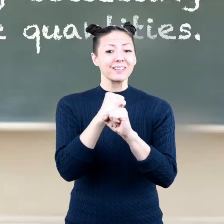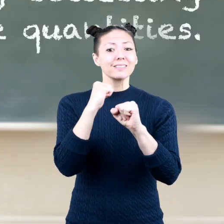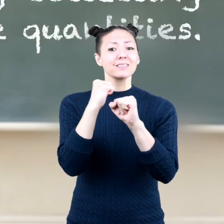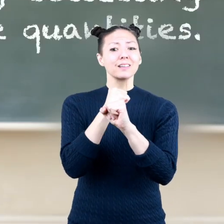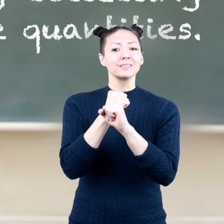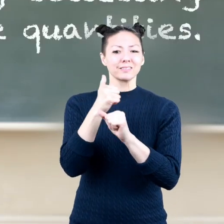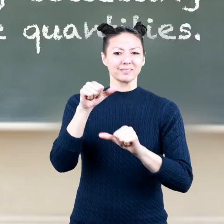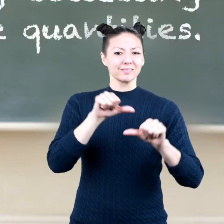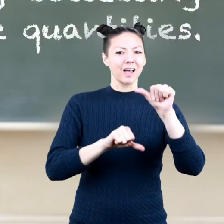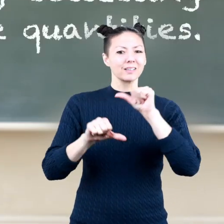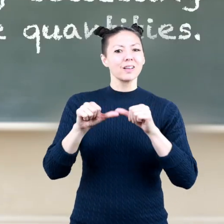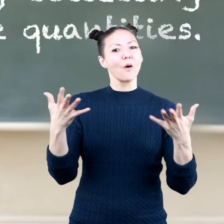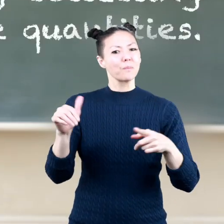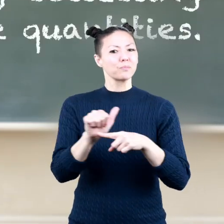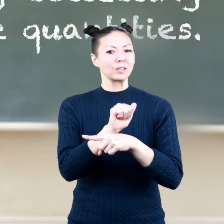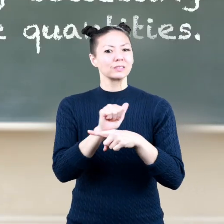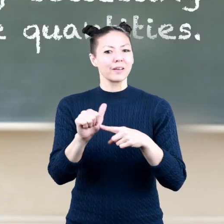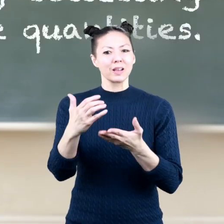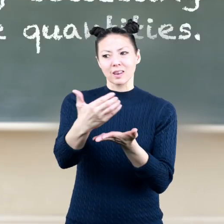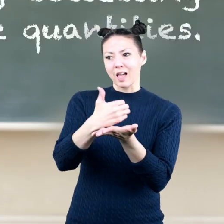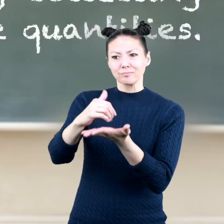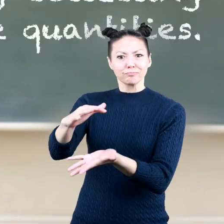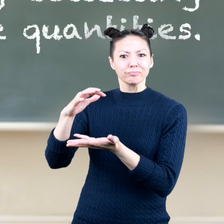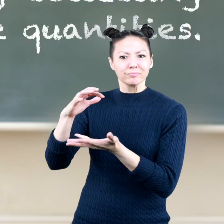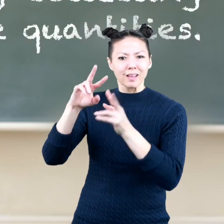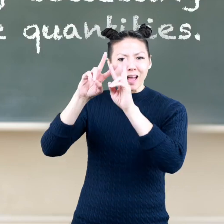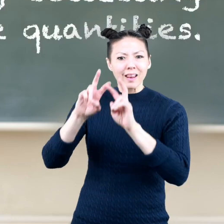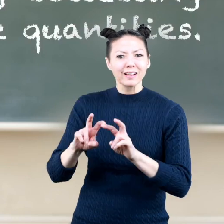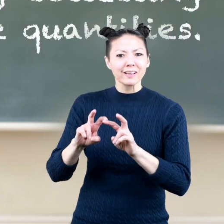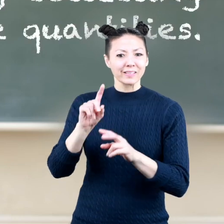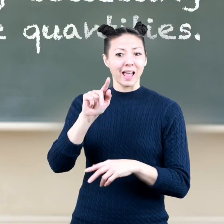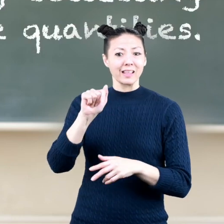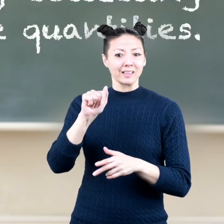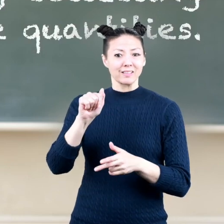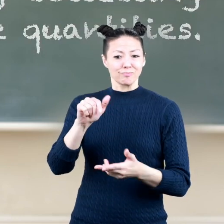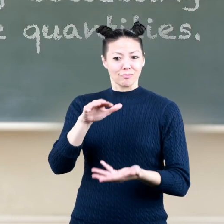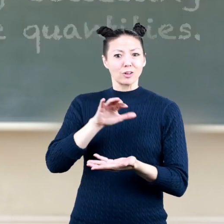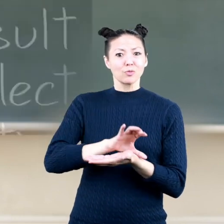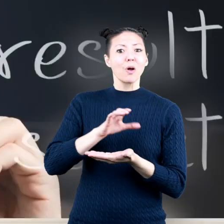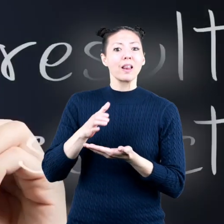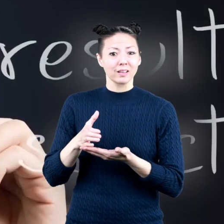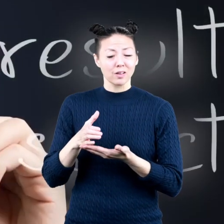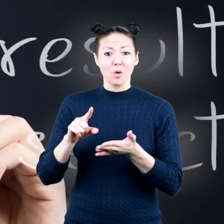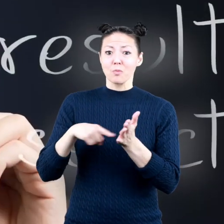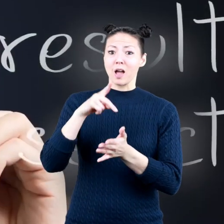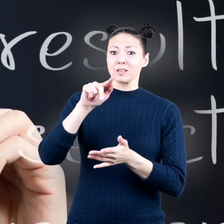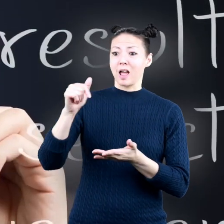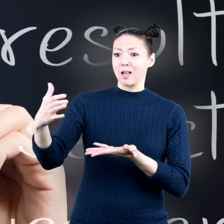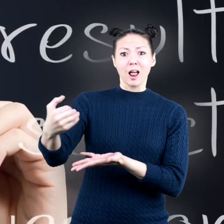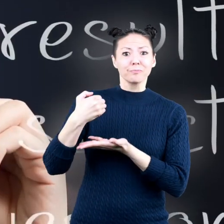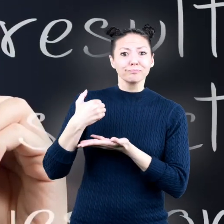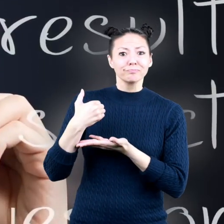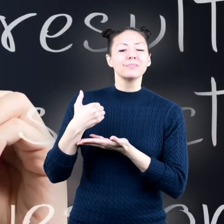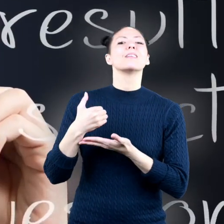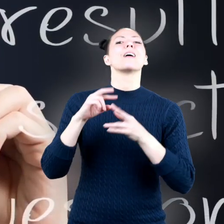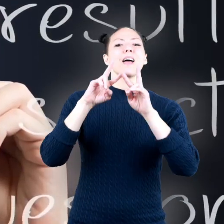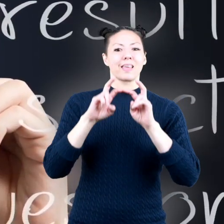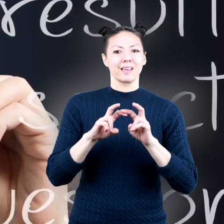is the science or practice of collecting and analyzing data in large quantities once data is collected analyzed and interpreted